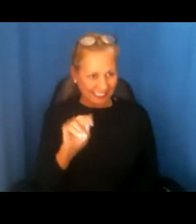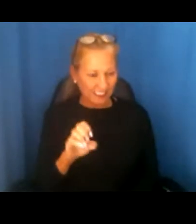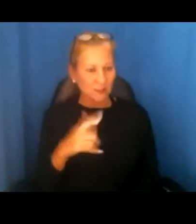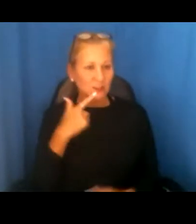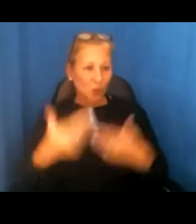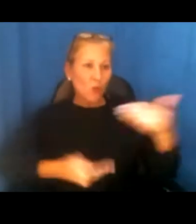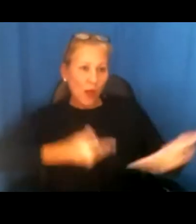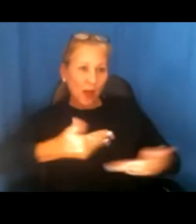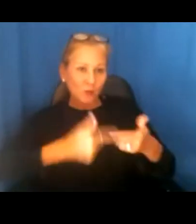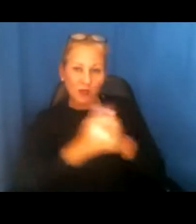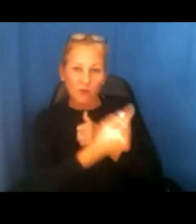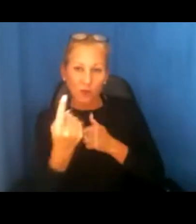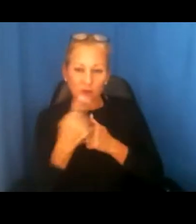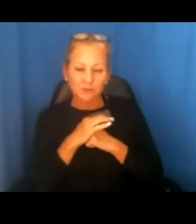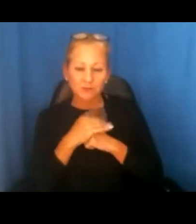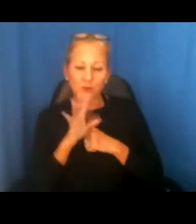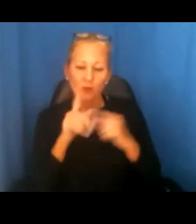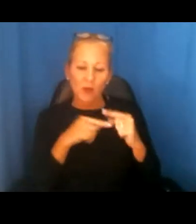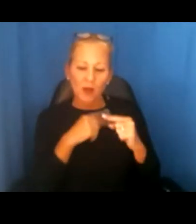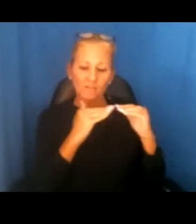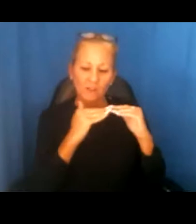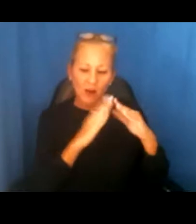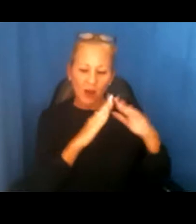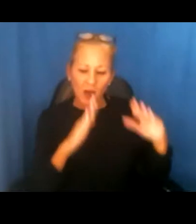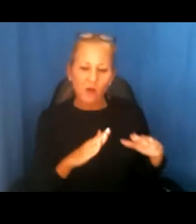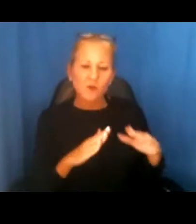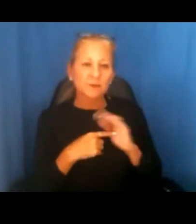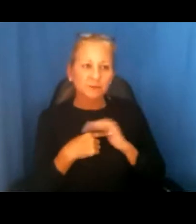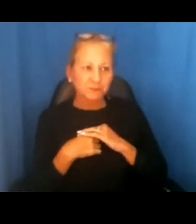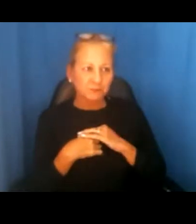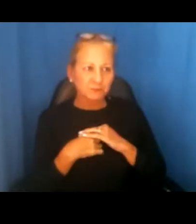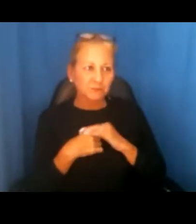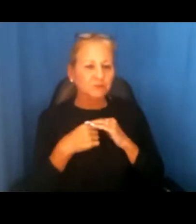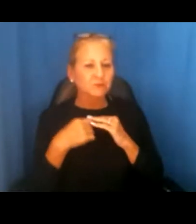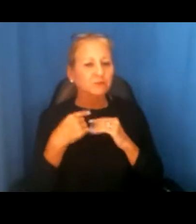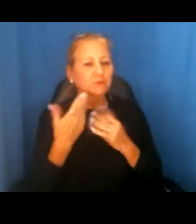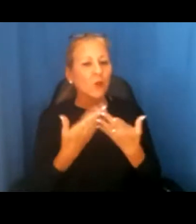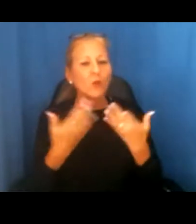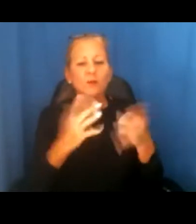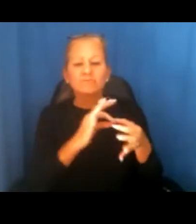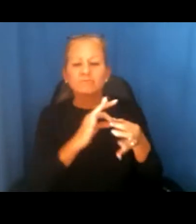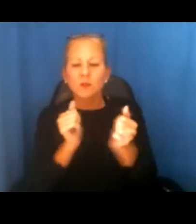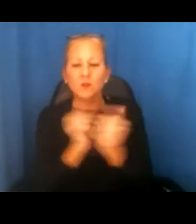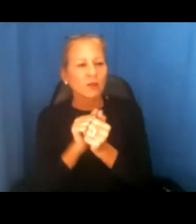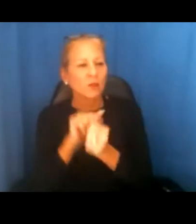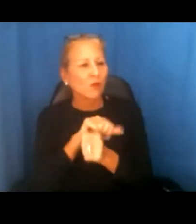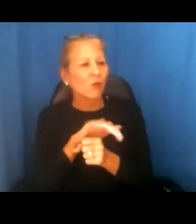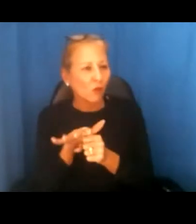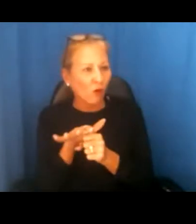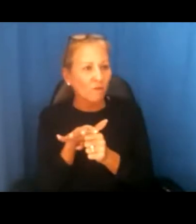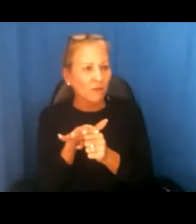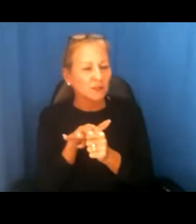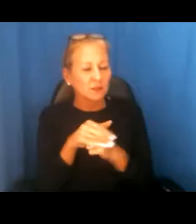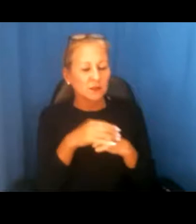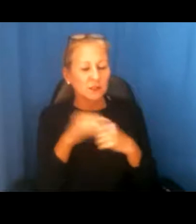where we're going to talk about the fair housing implications of COVID-19. So this